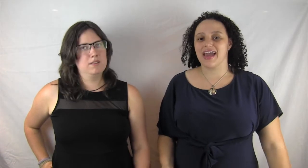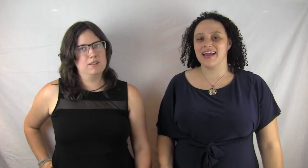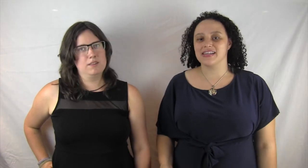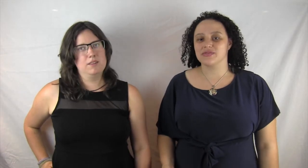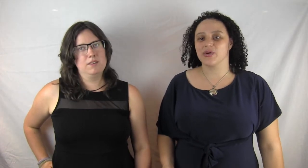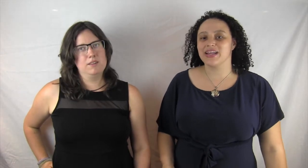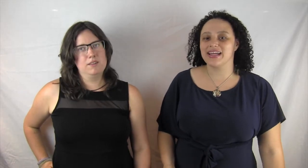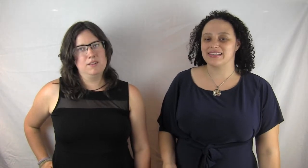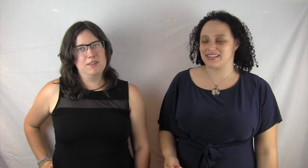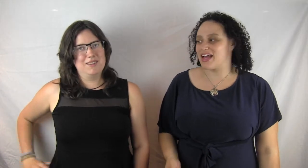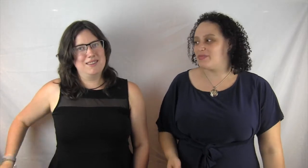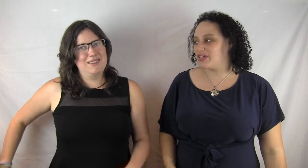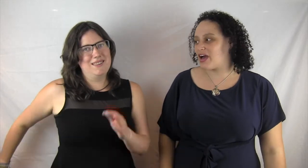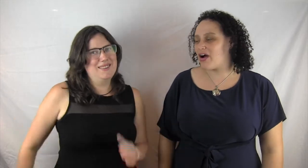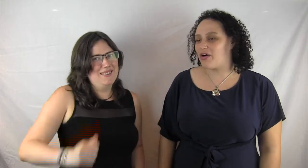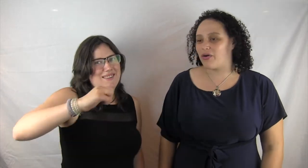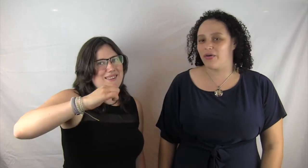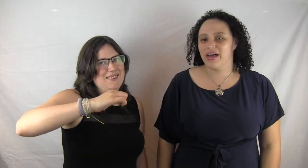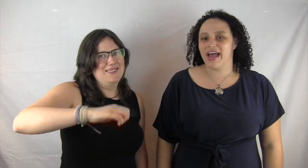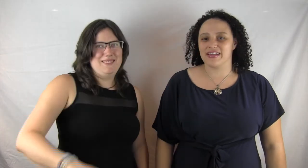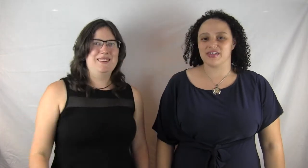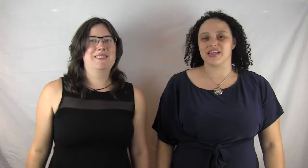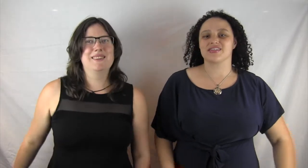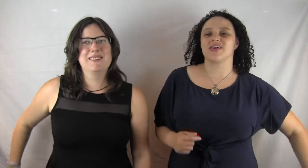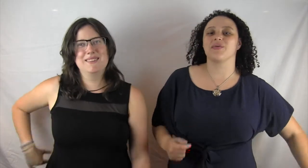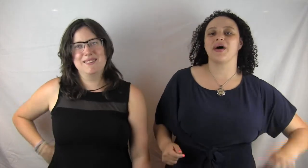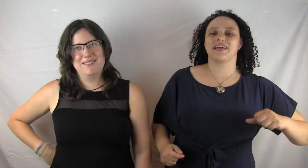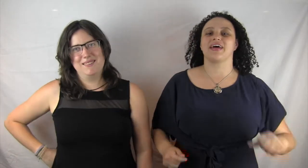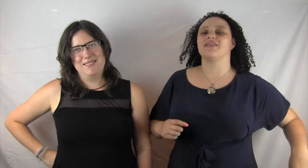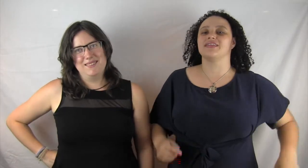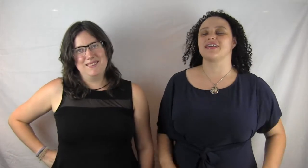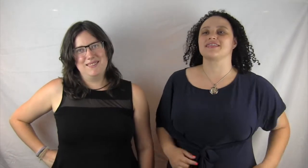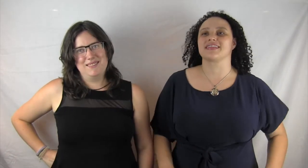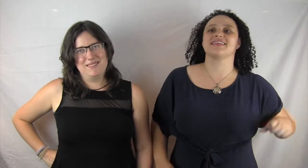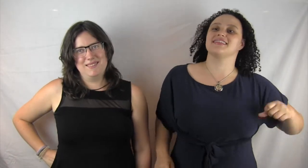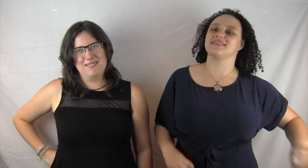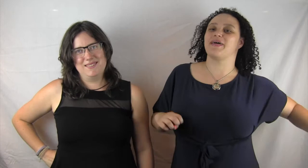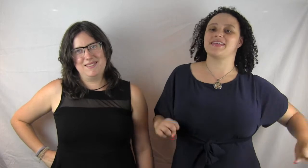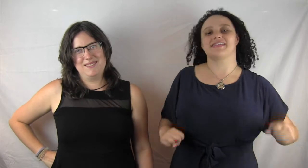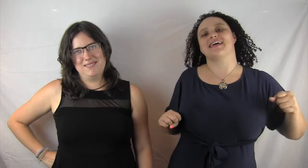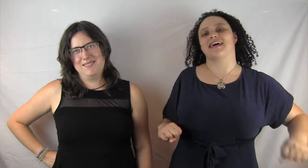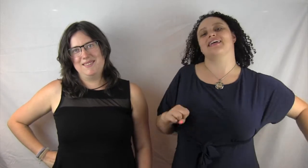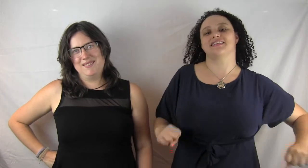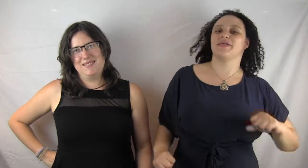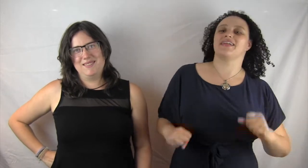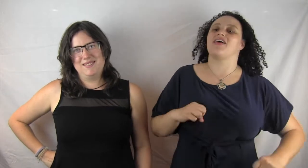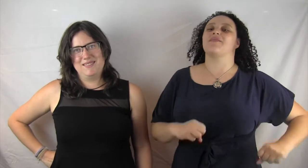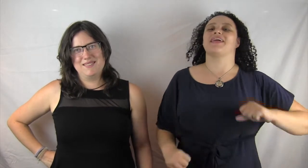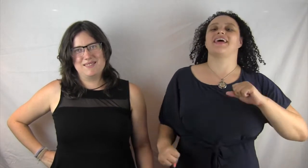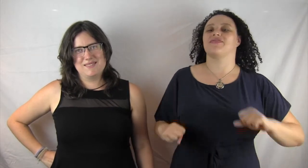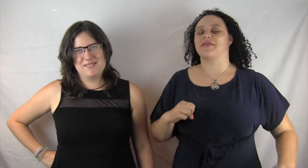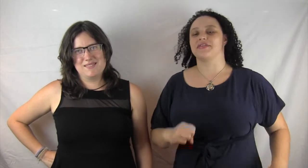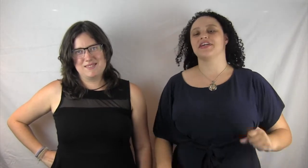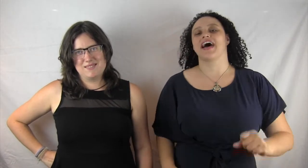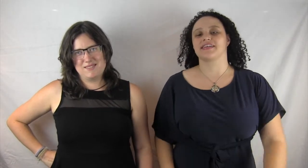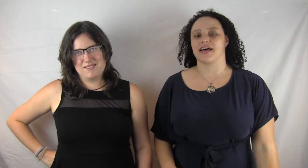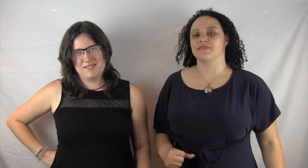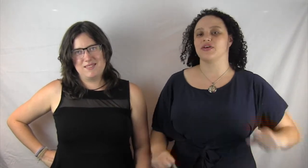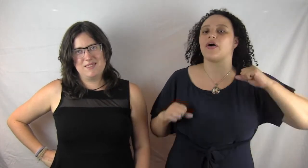hey, sweetie, it's time to go. And so they start walking out and Tella's like, this is the best thing I get to spend all my life with Jax, and I'm so